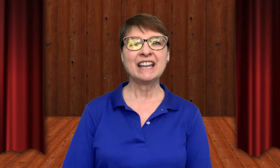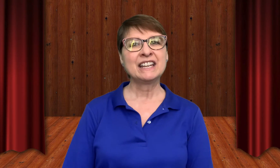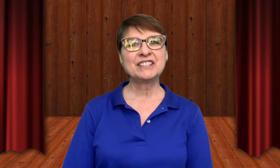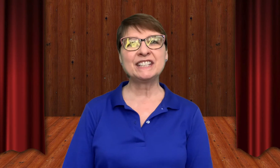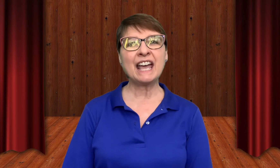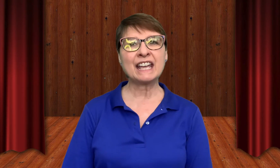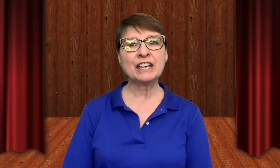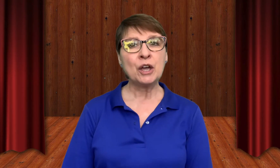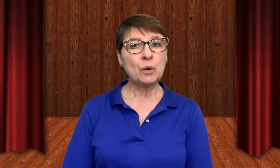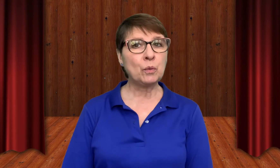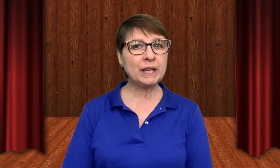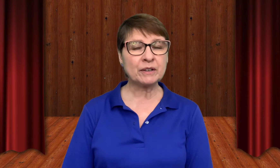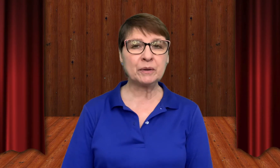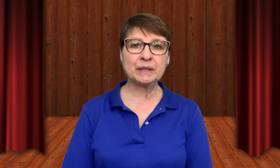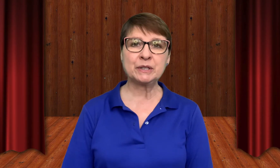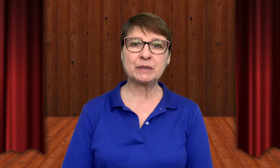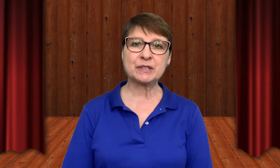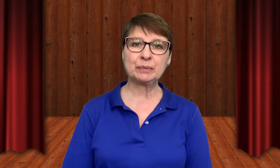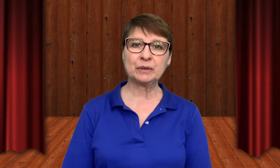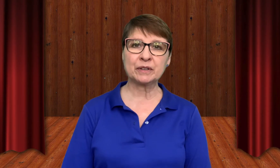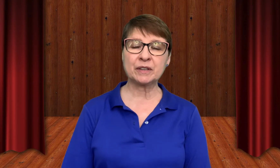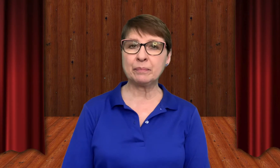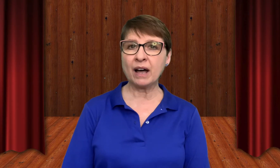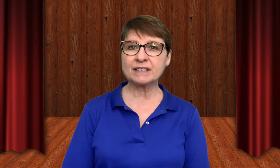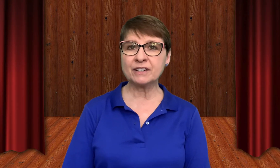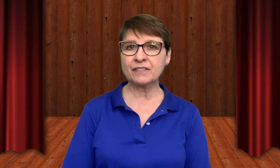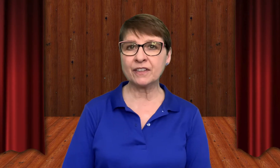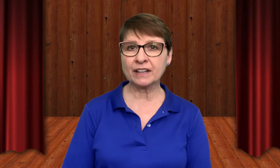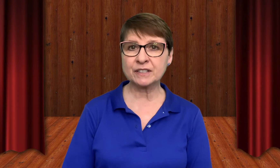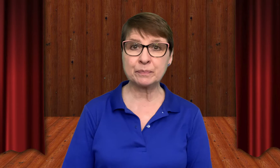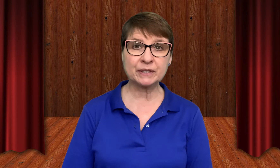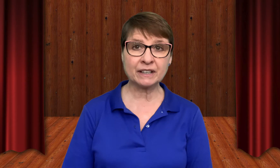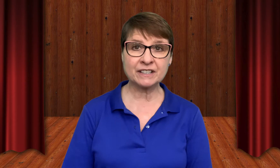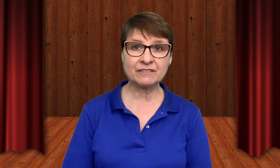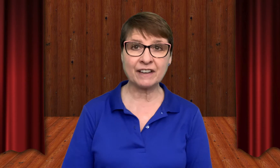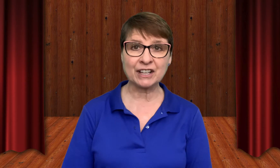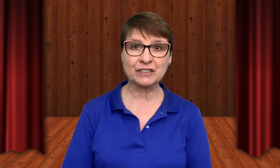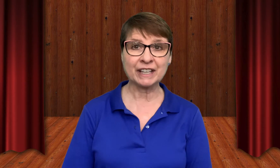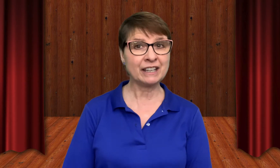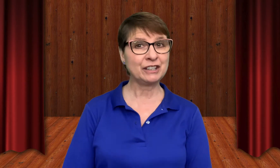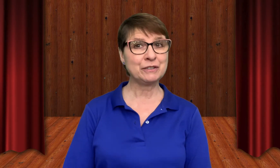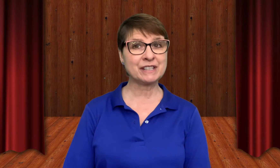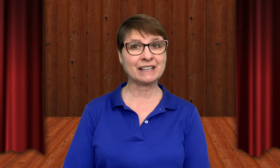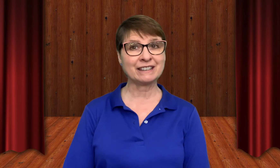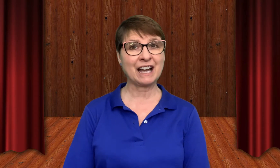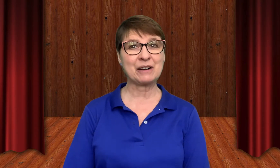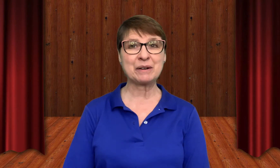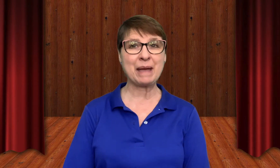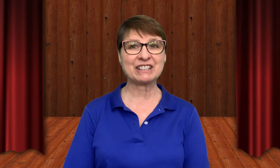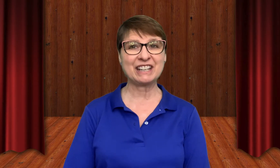Today we are going to explore the Positive Thoughts Production Factory using our imagination.